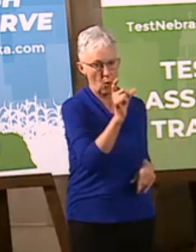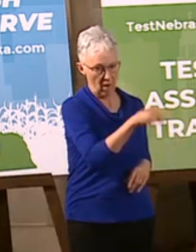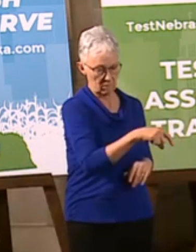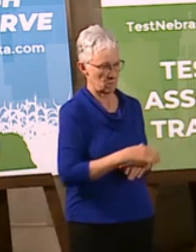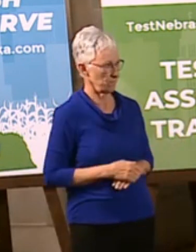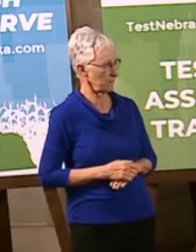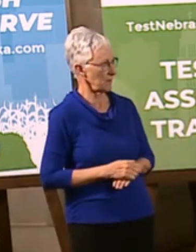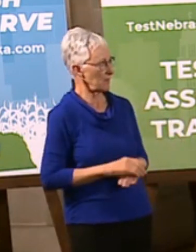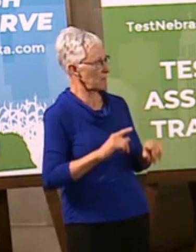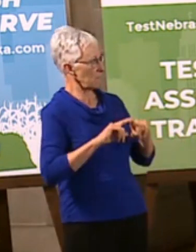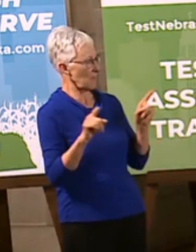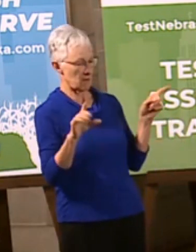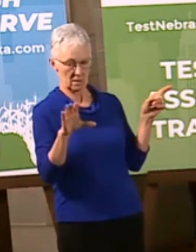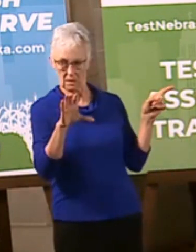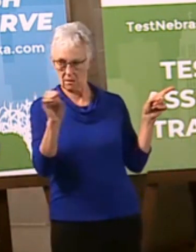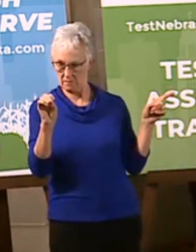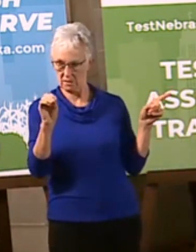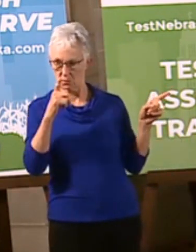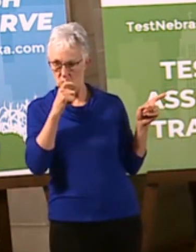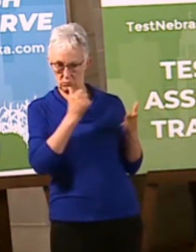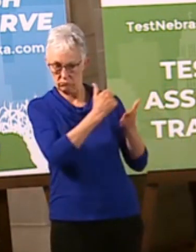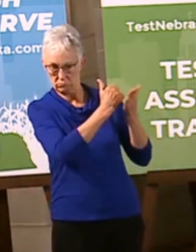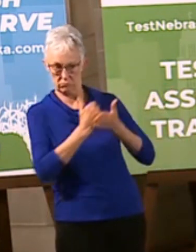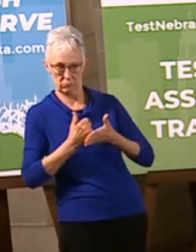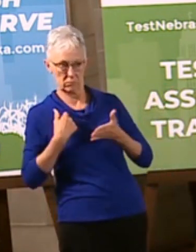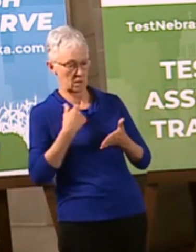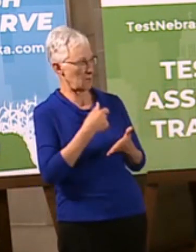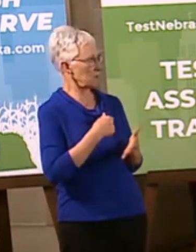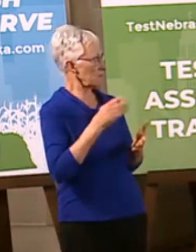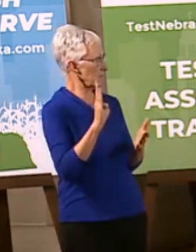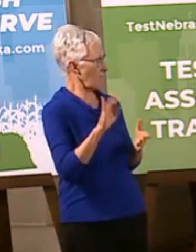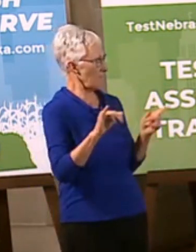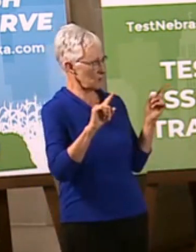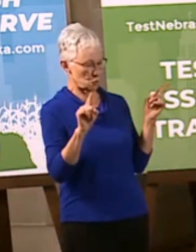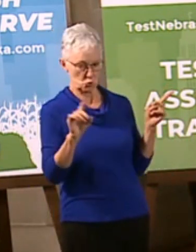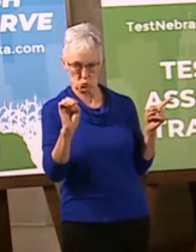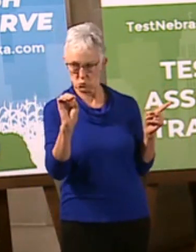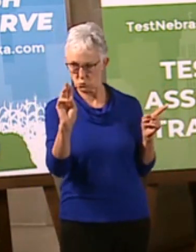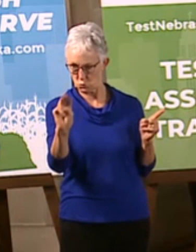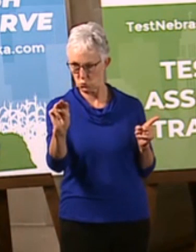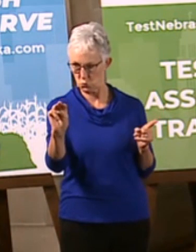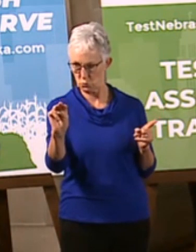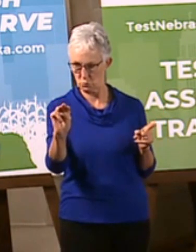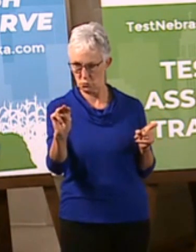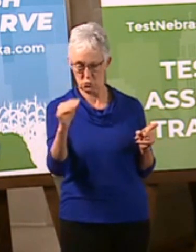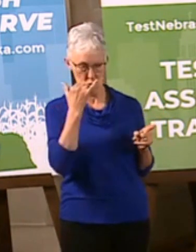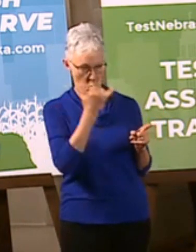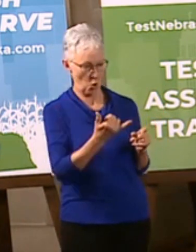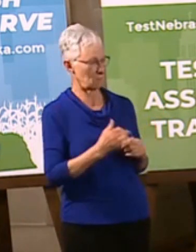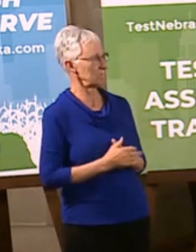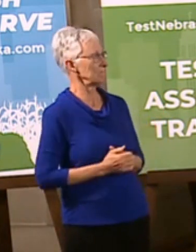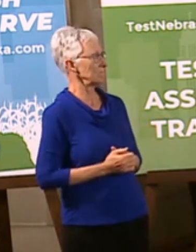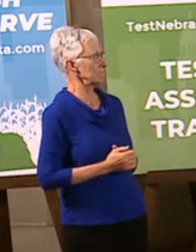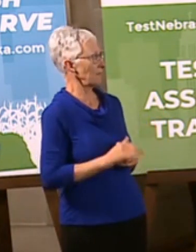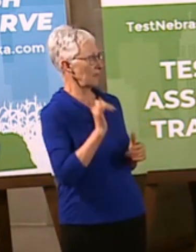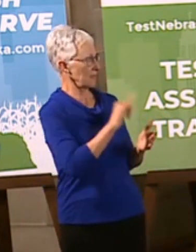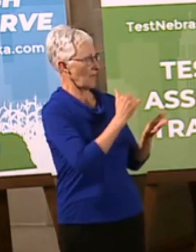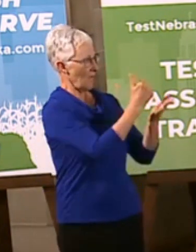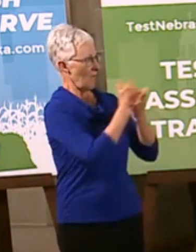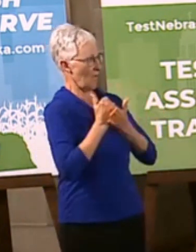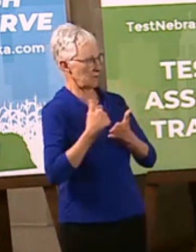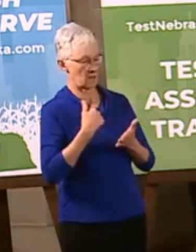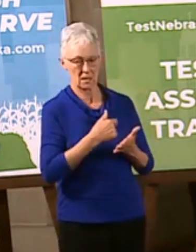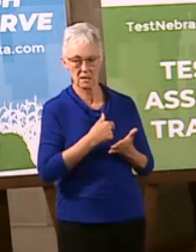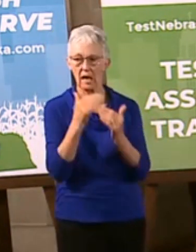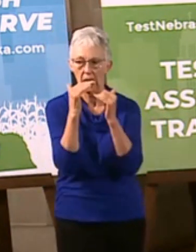get this up and running with us by Zoom call here today. See we're doing all this nice socially appropriate stuff here that will help us be able to